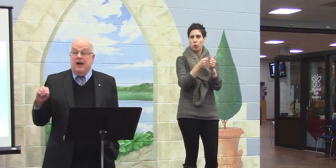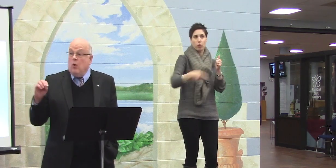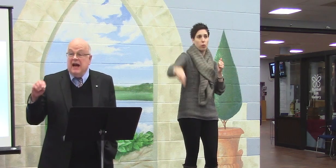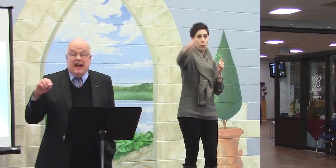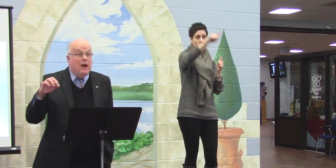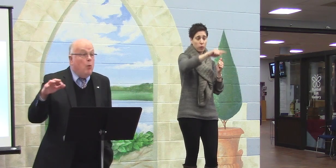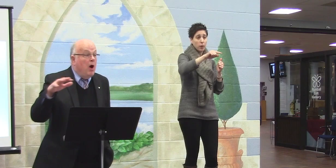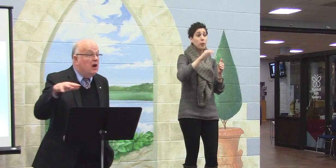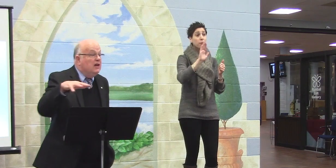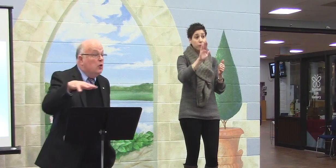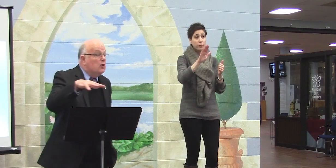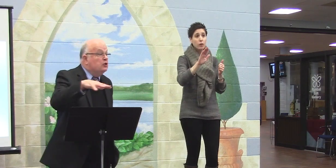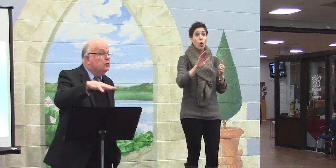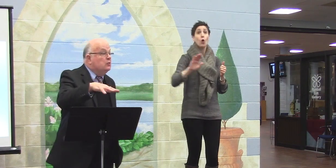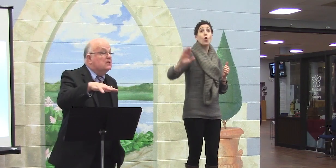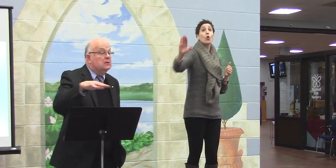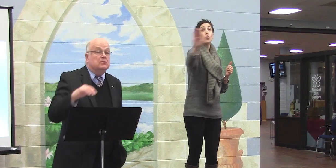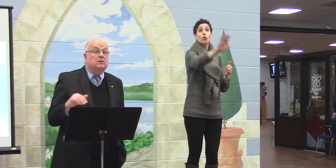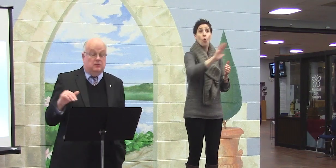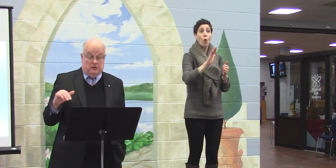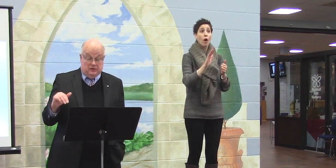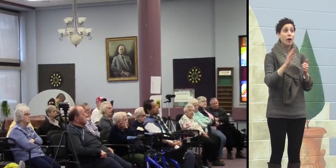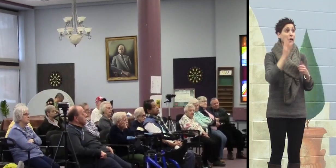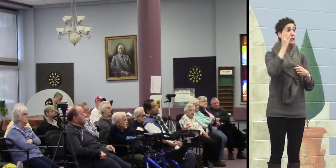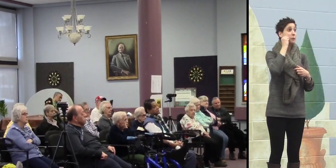I know I can't walk in your shoes.